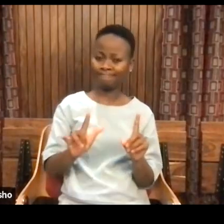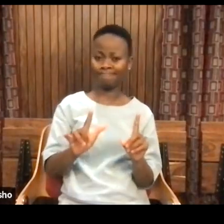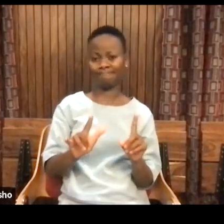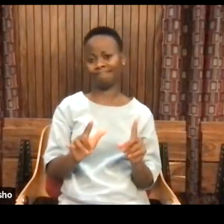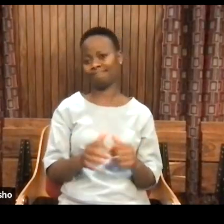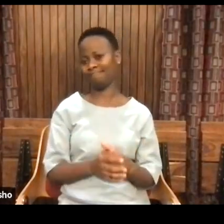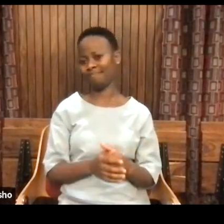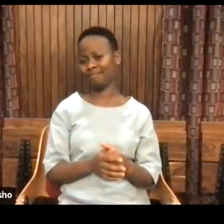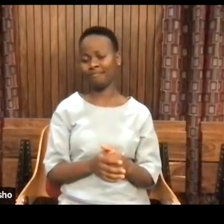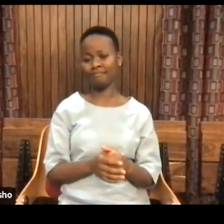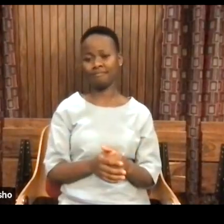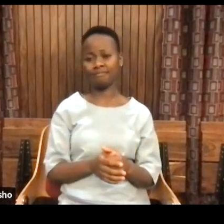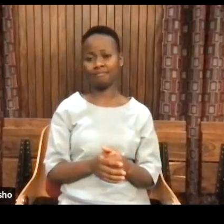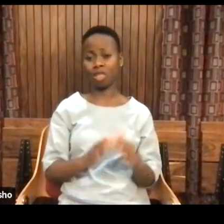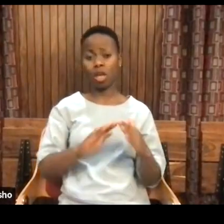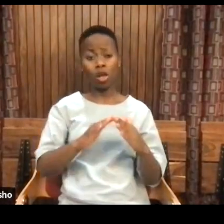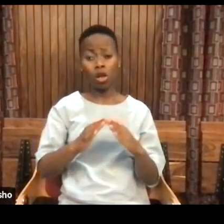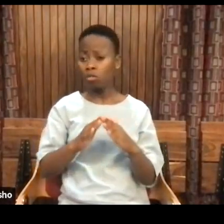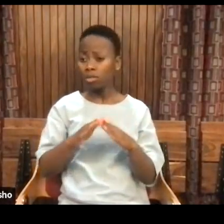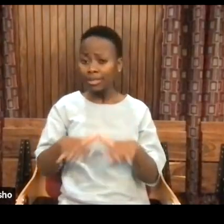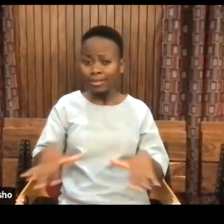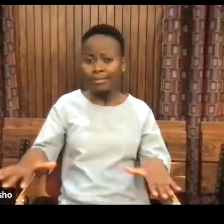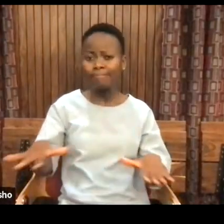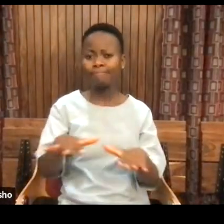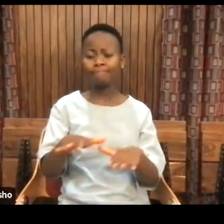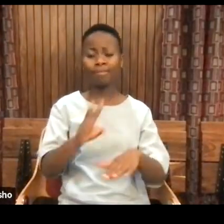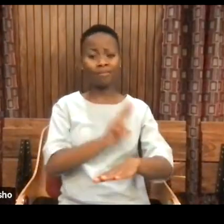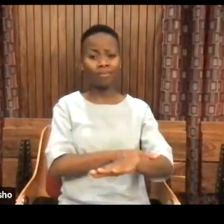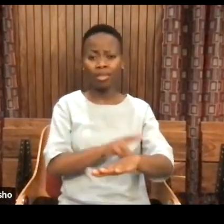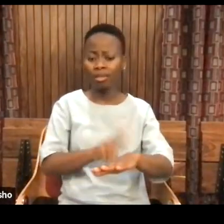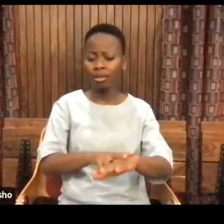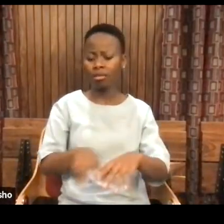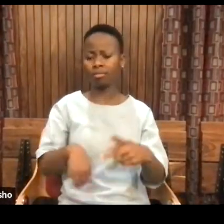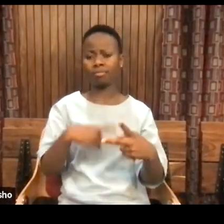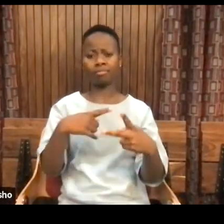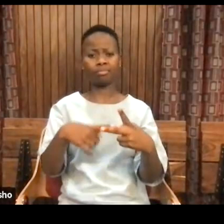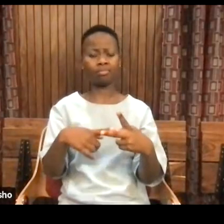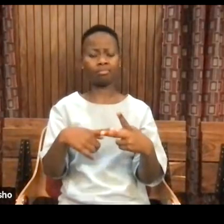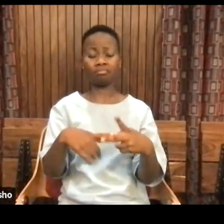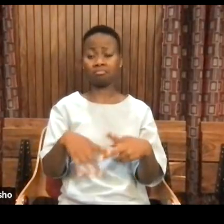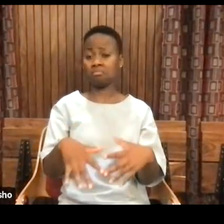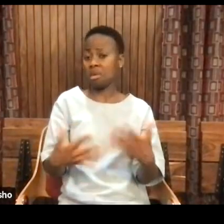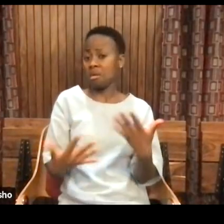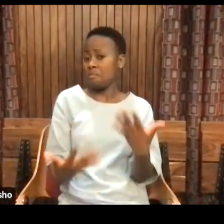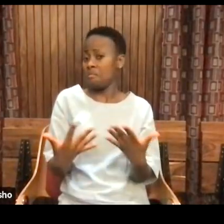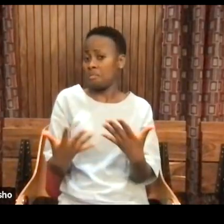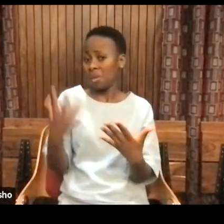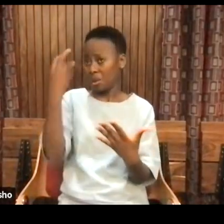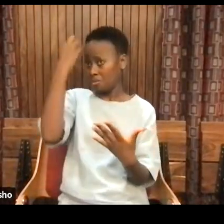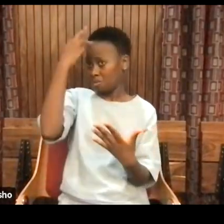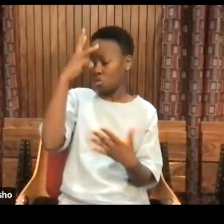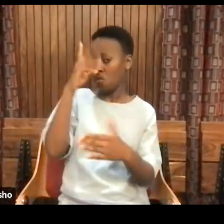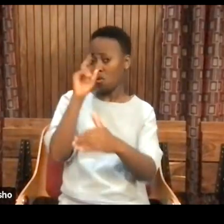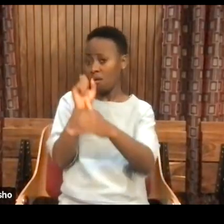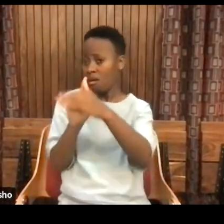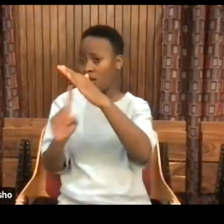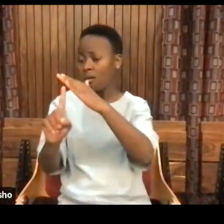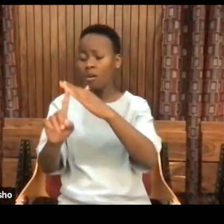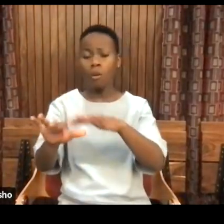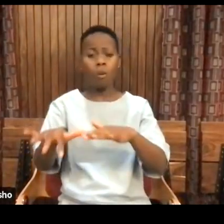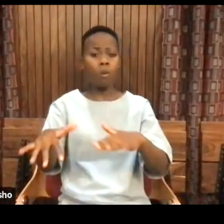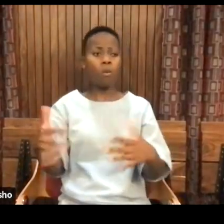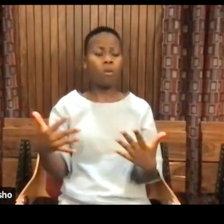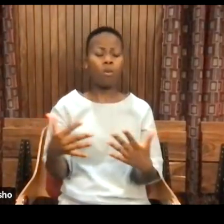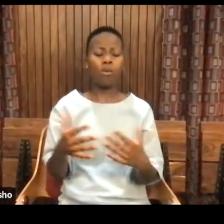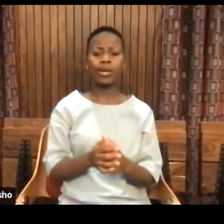every bit of the community, whether she is in Venda, or whether she was in Pretoria, or